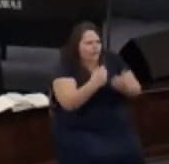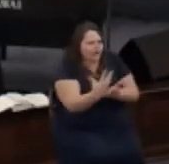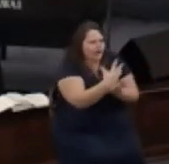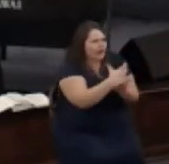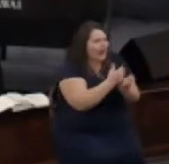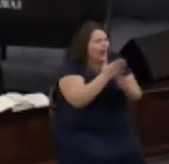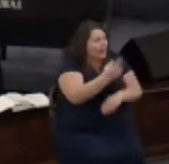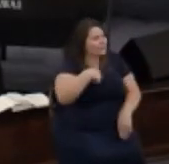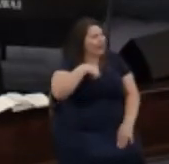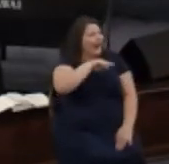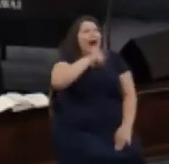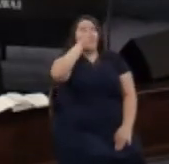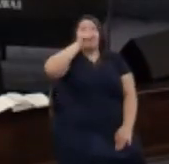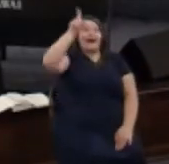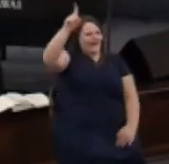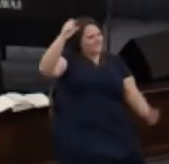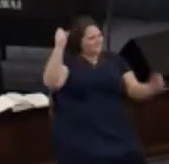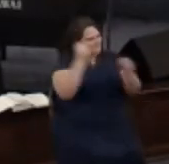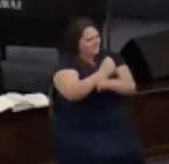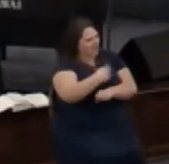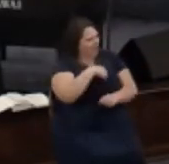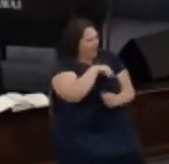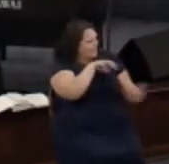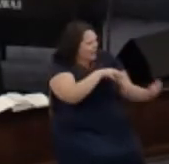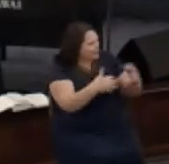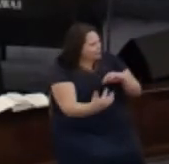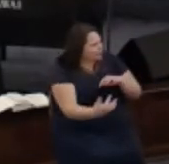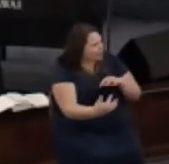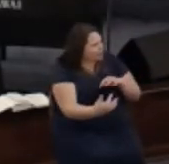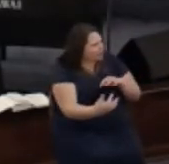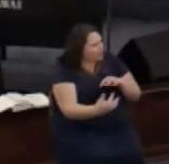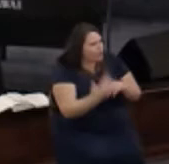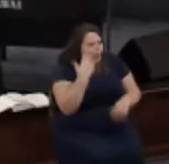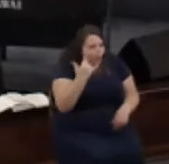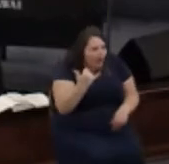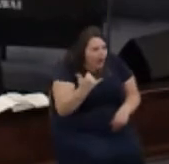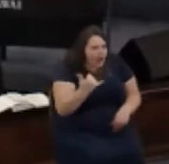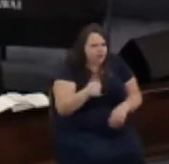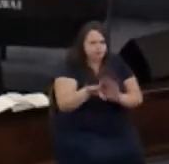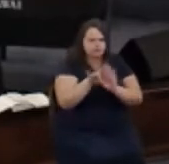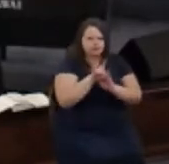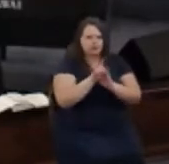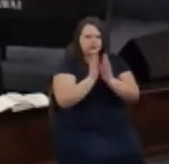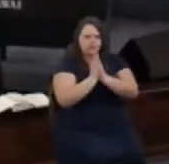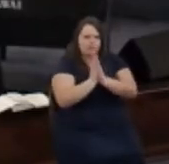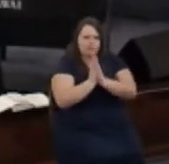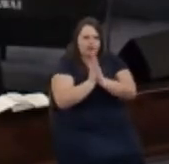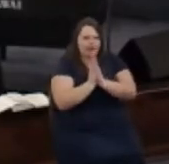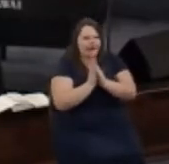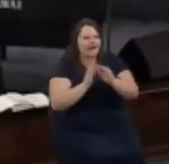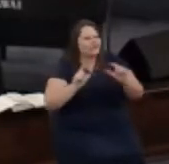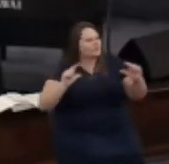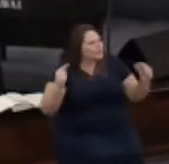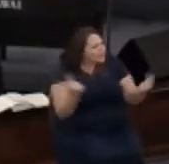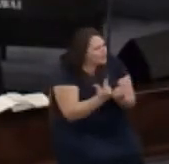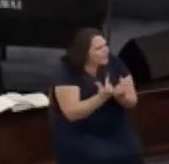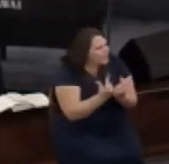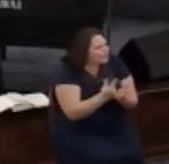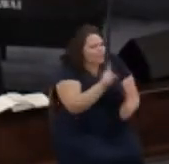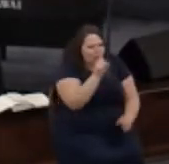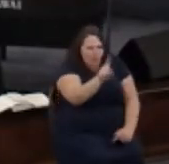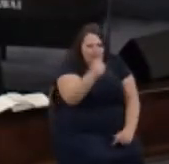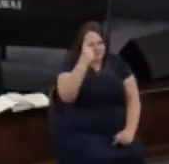fought our battle because we chose to pray as a group of singular mind